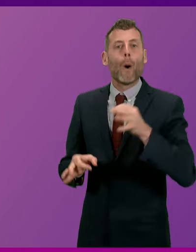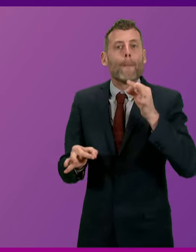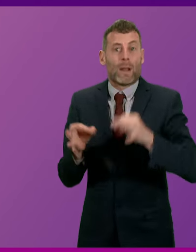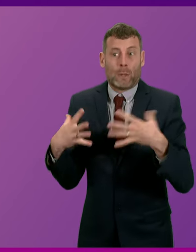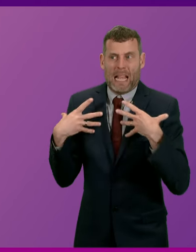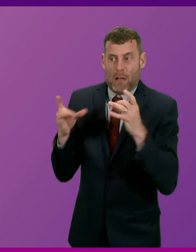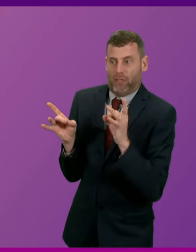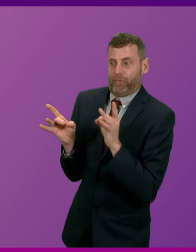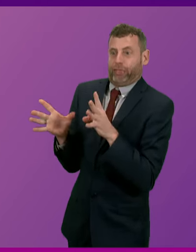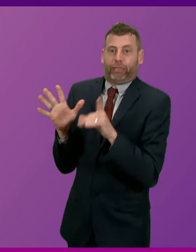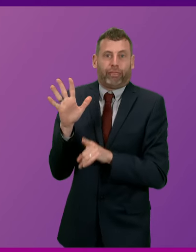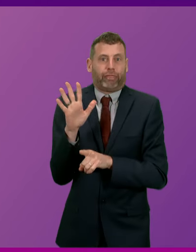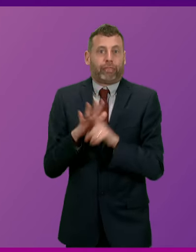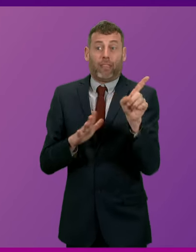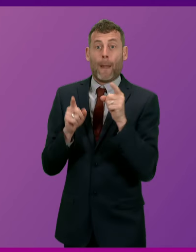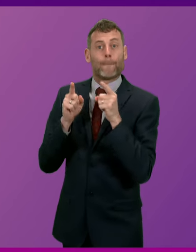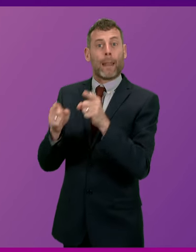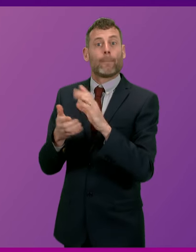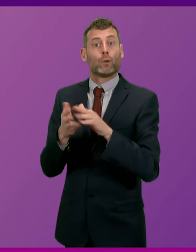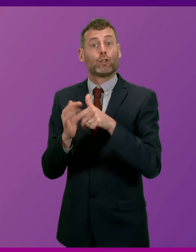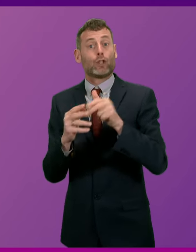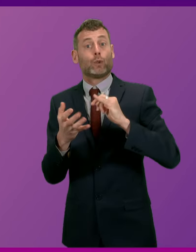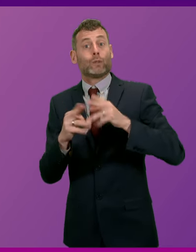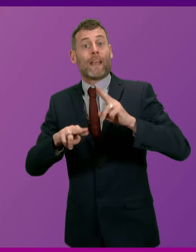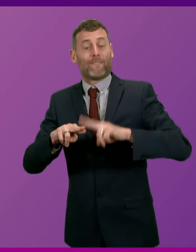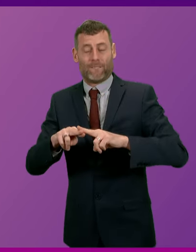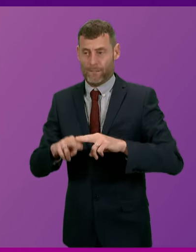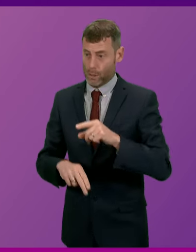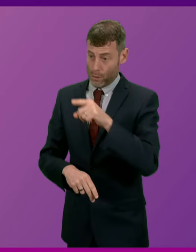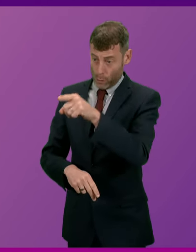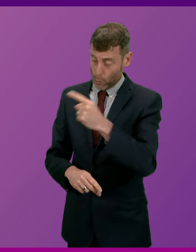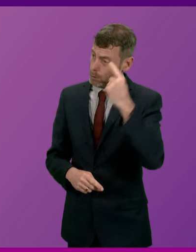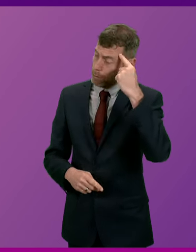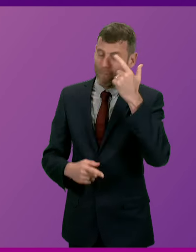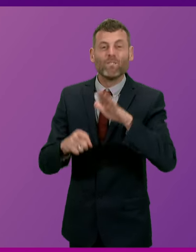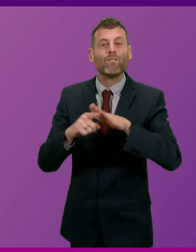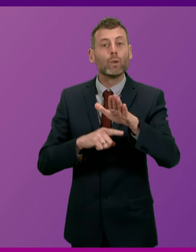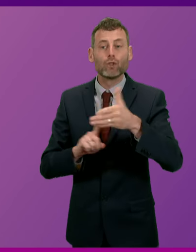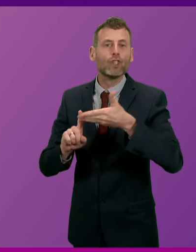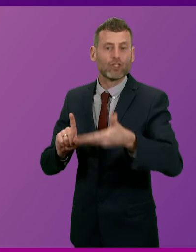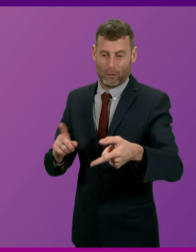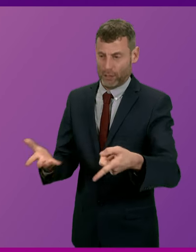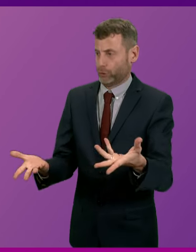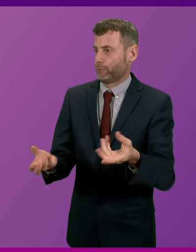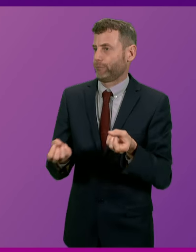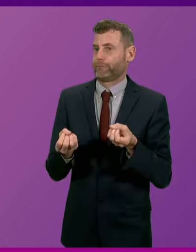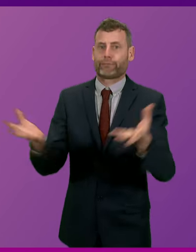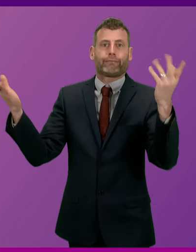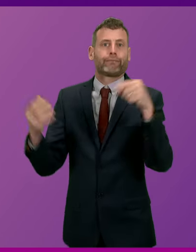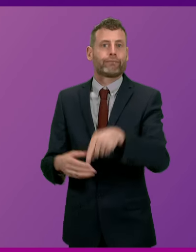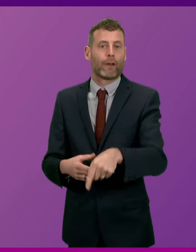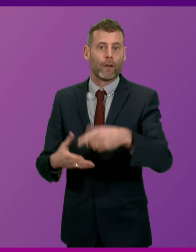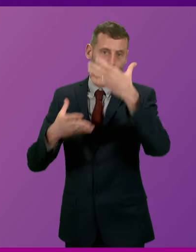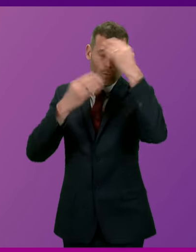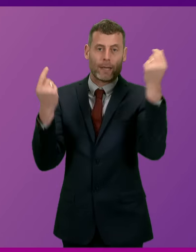SNP. Accused Hamza Yousaf of selling out future generations. They said he has and again I'm quoting